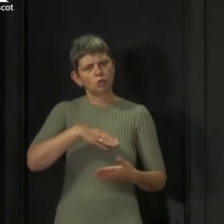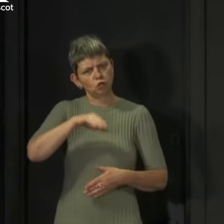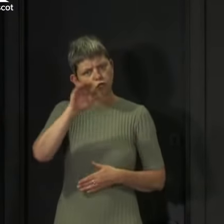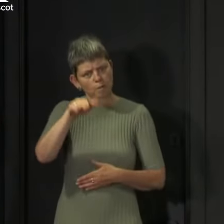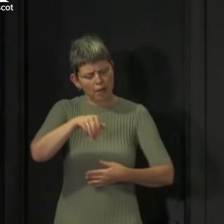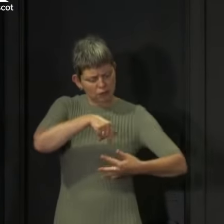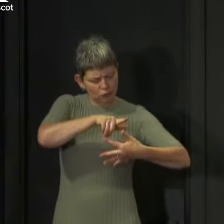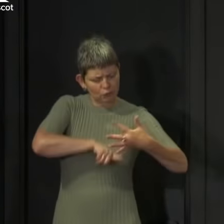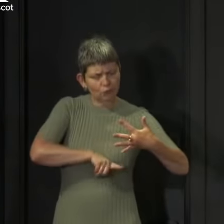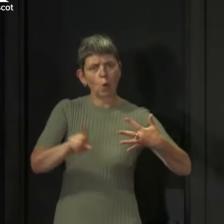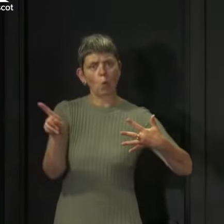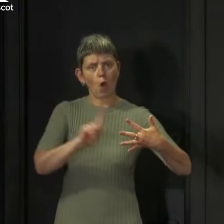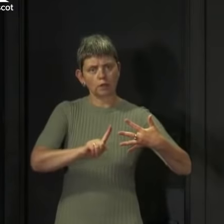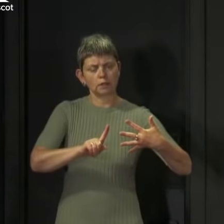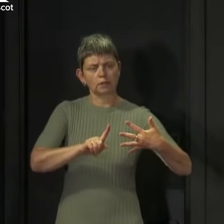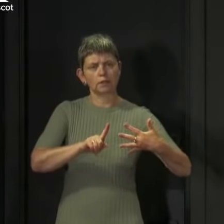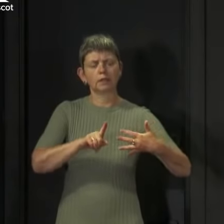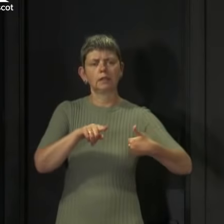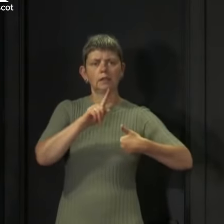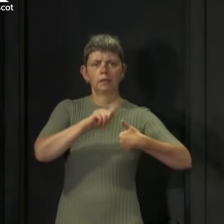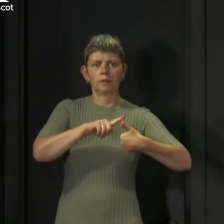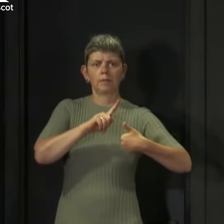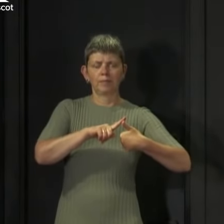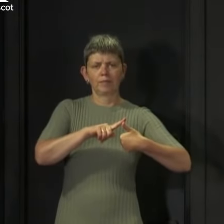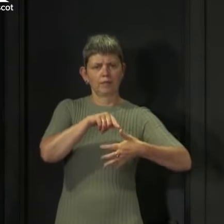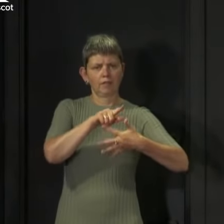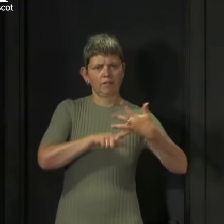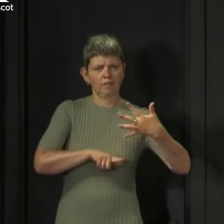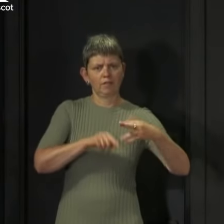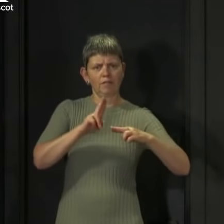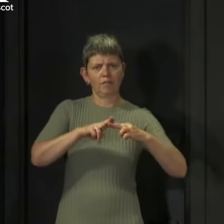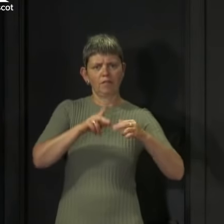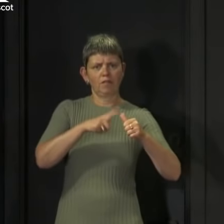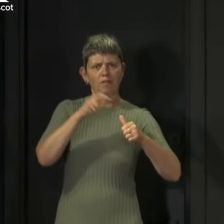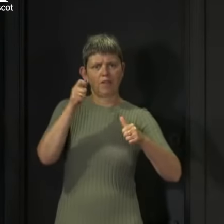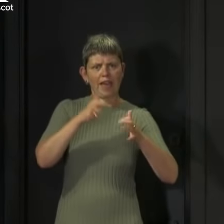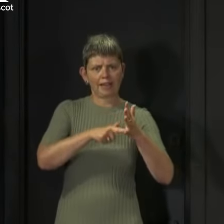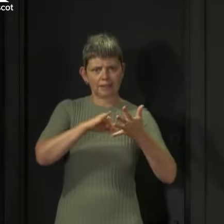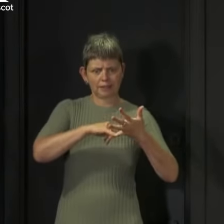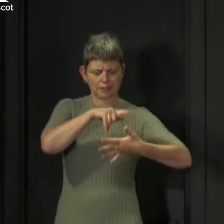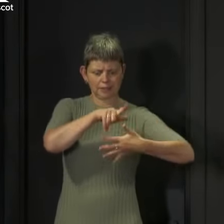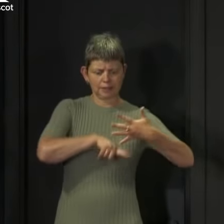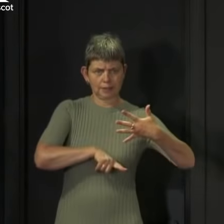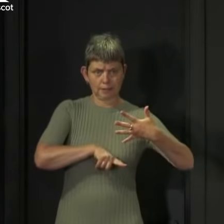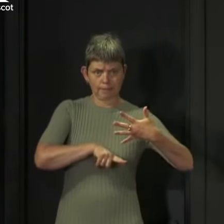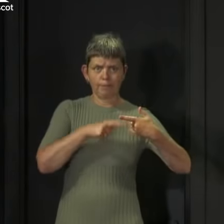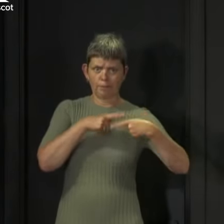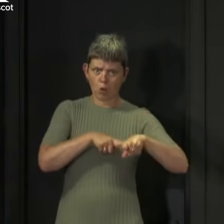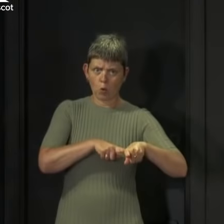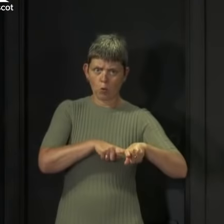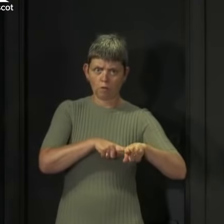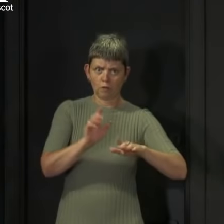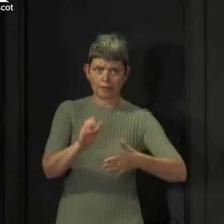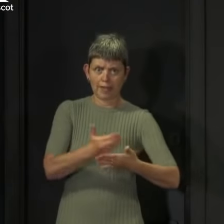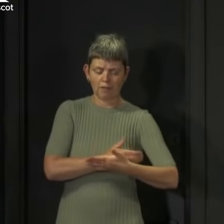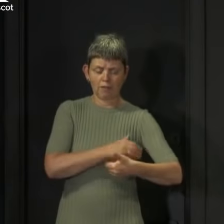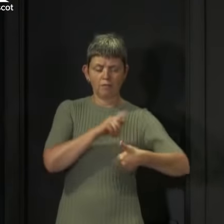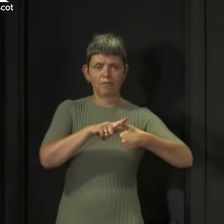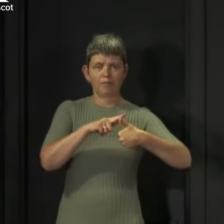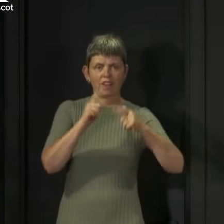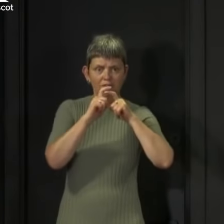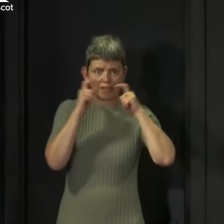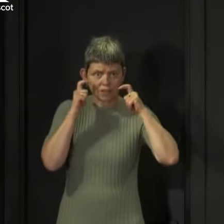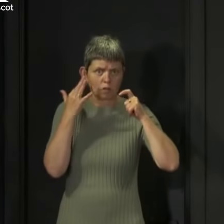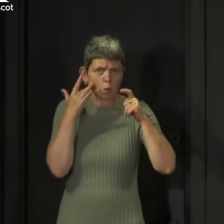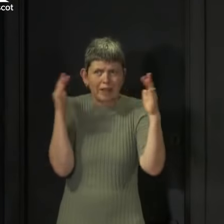remind you again of facts, the five rules that we all must follow to stay safe. Face coverings in